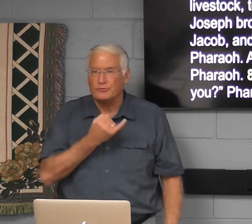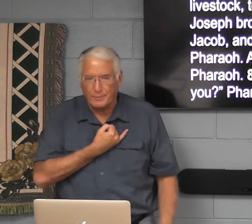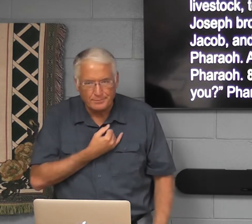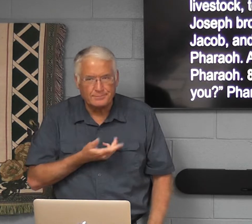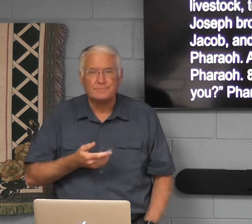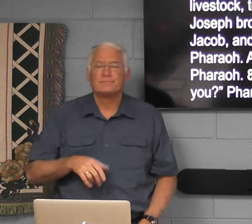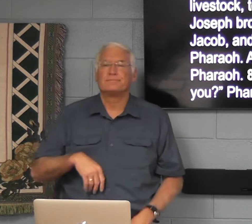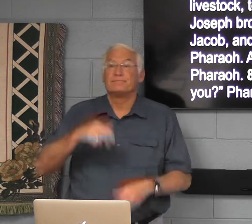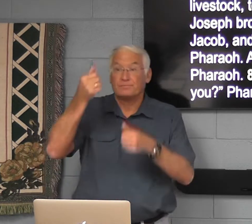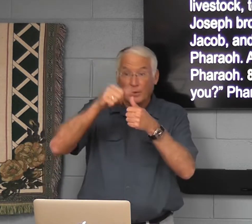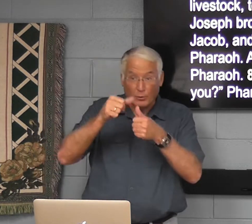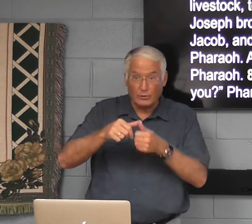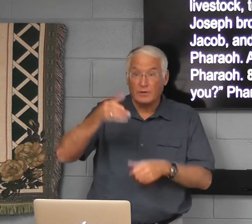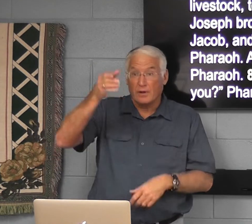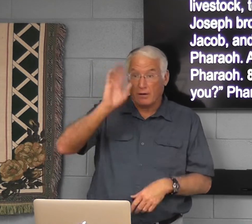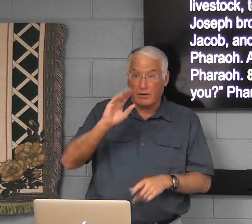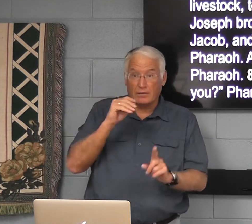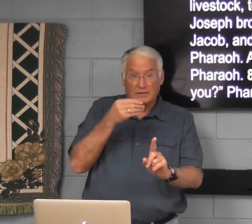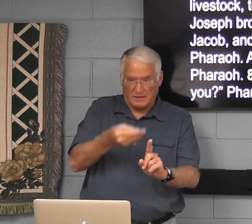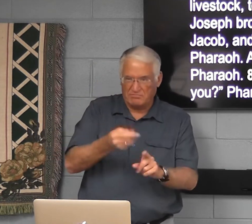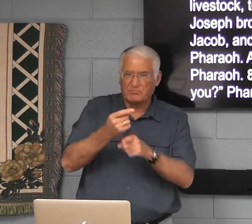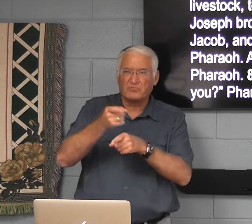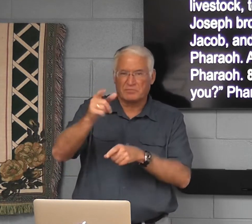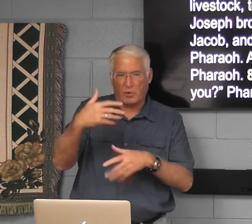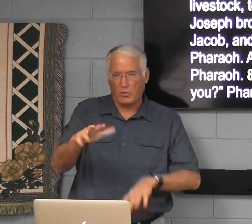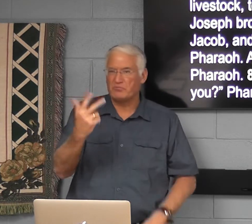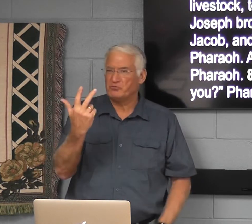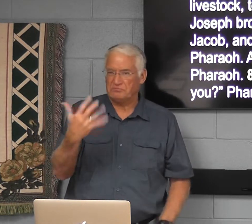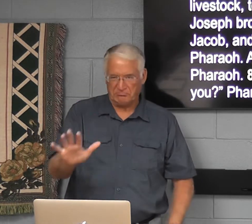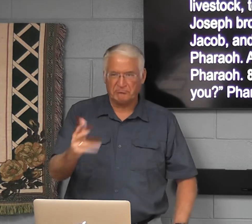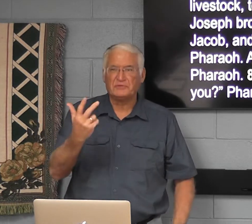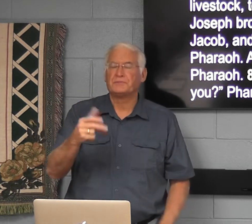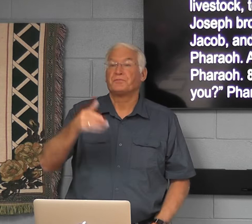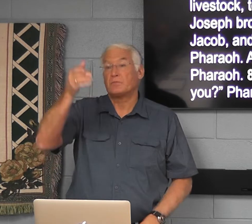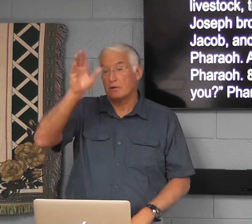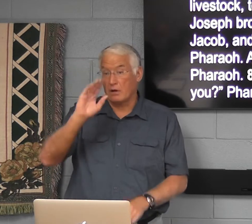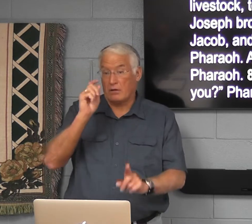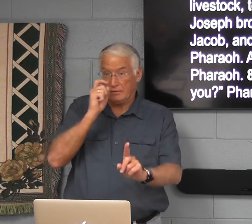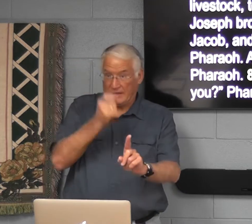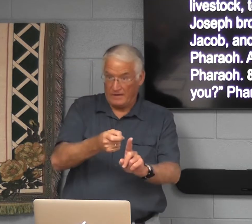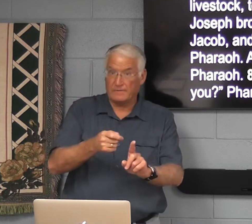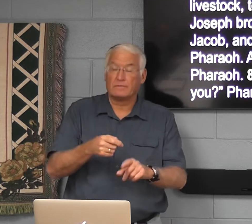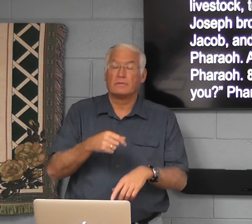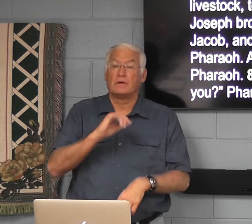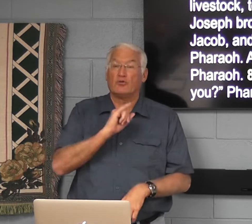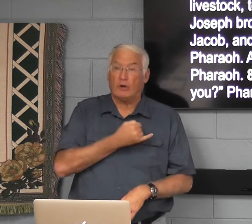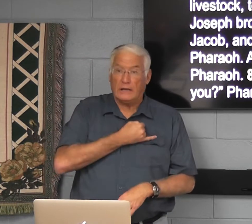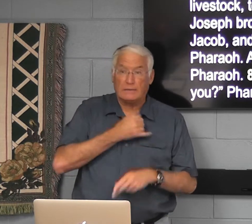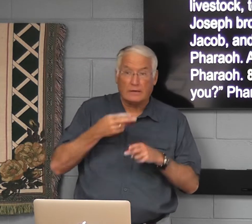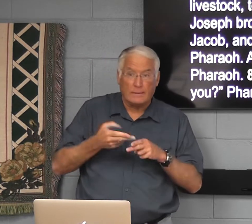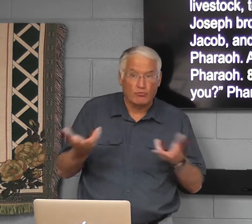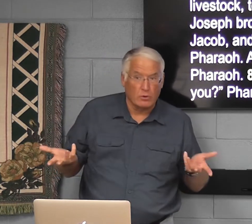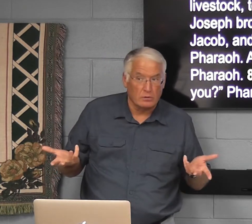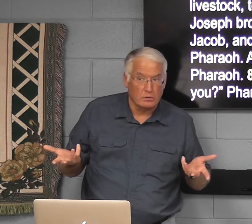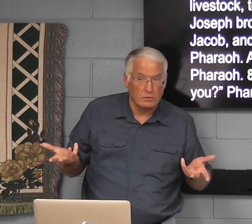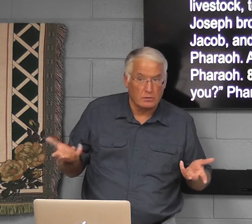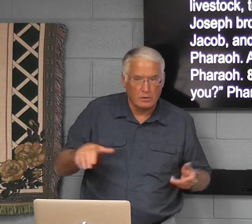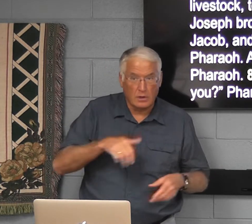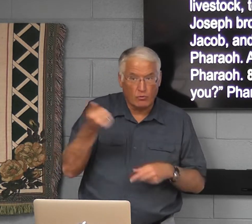and Jacob. Remember God? Yeah, just those three. Then God gave Jacob the name of